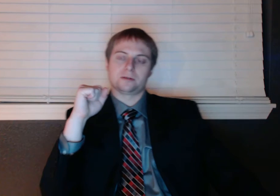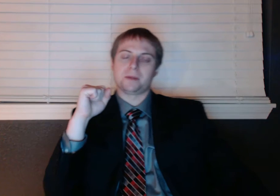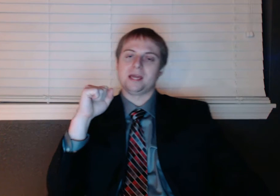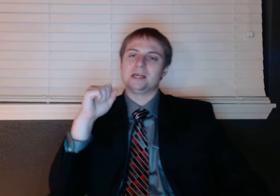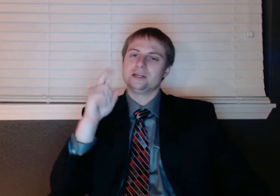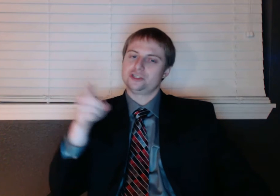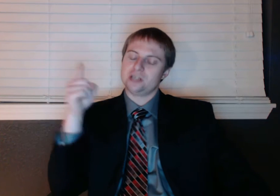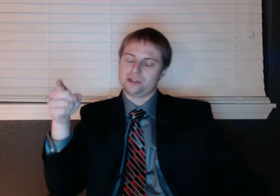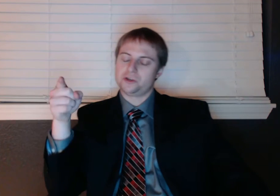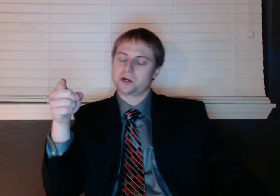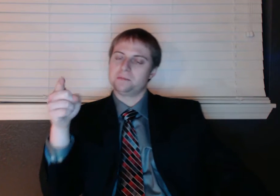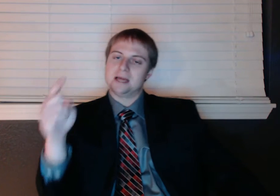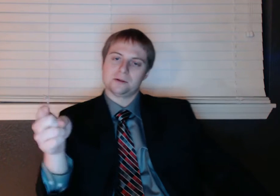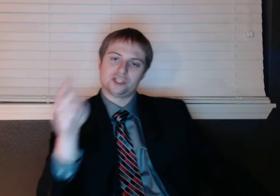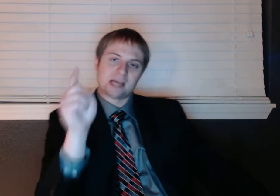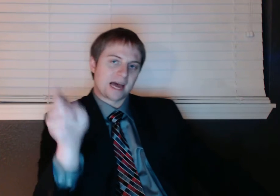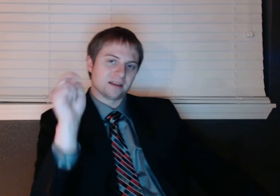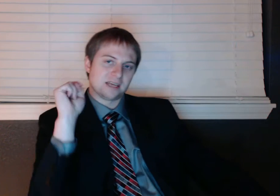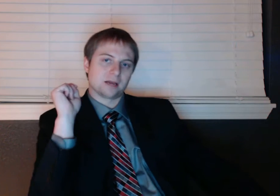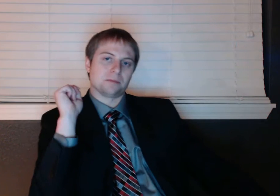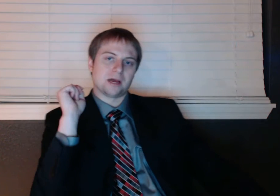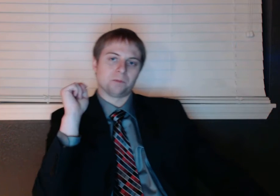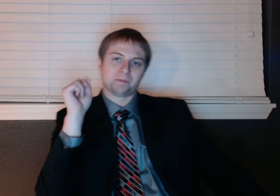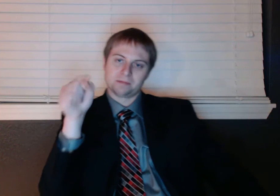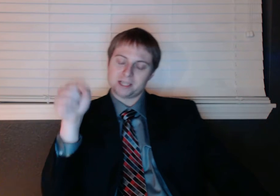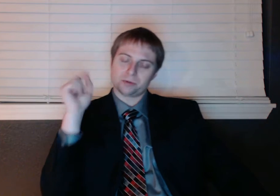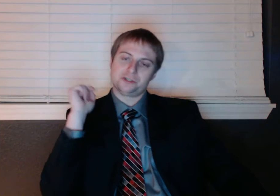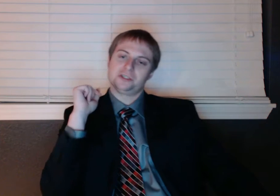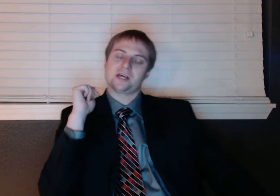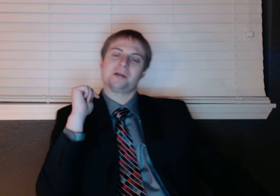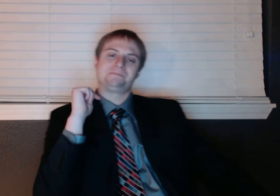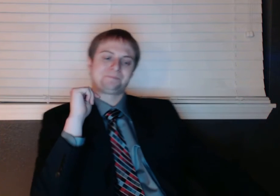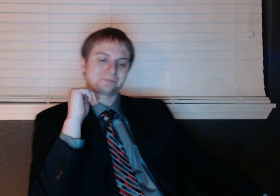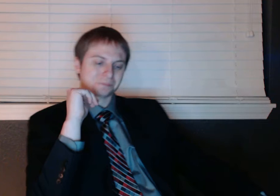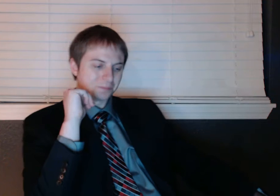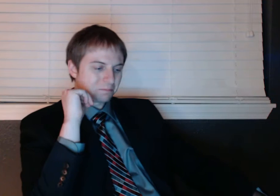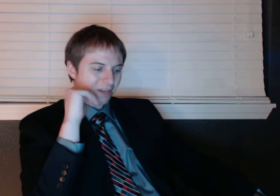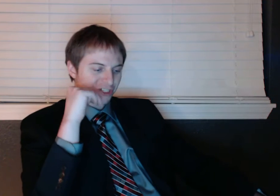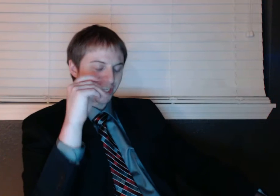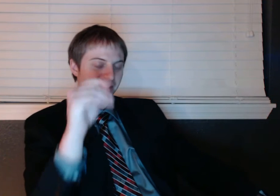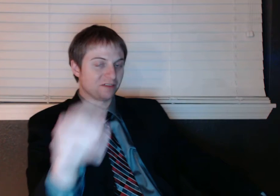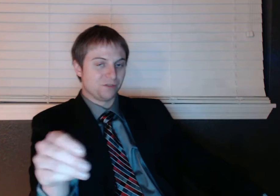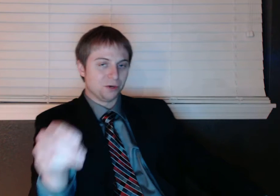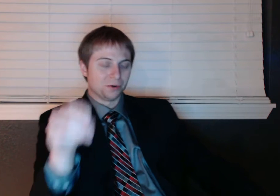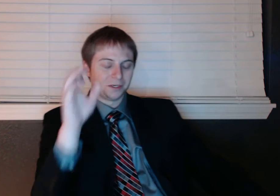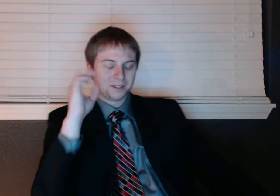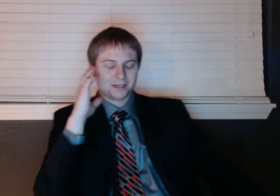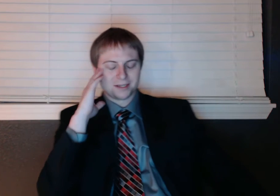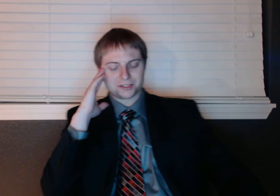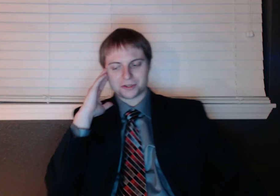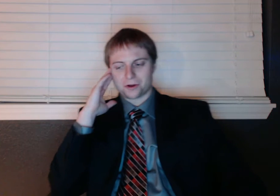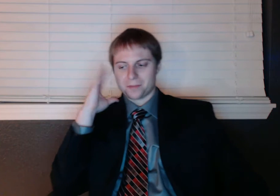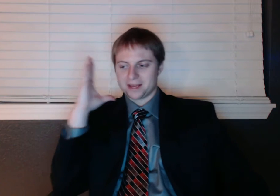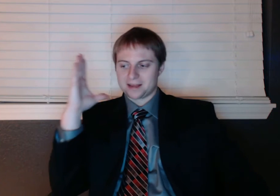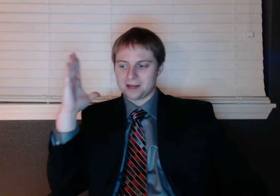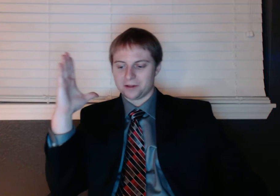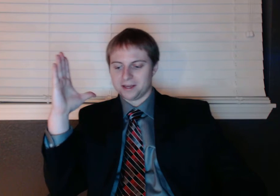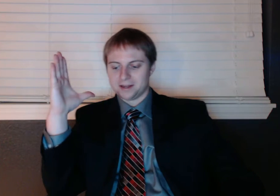first debate. She took him down and she had to take him down. That's what she said. She said on The View. So, Megyn Kelly,